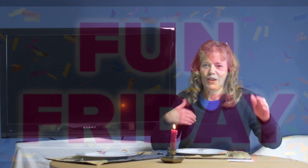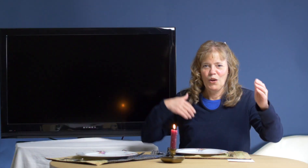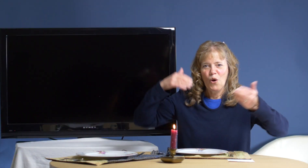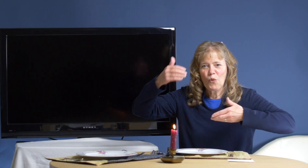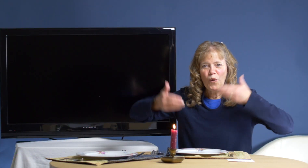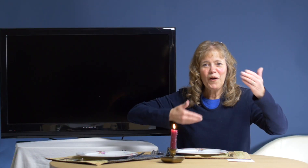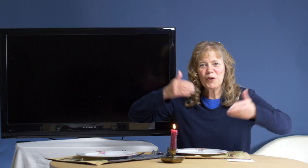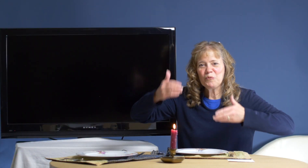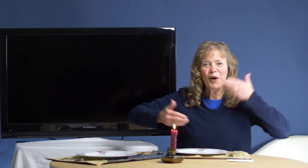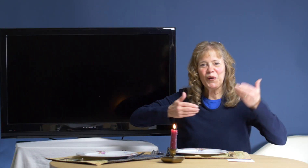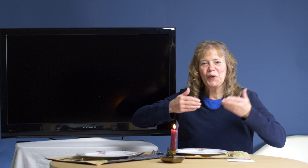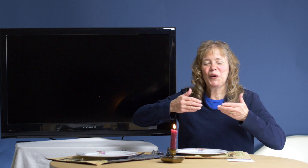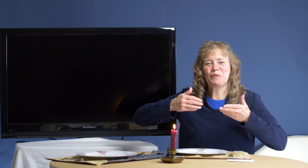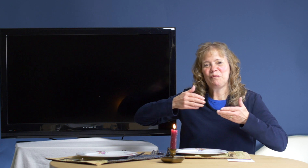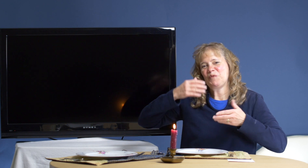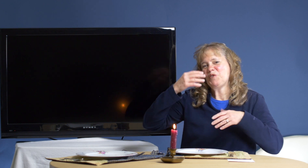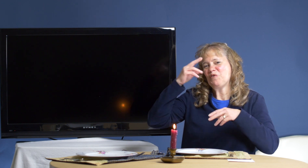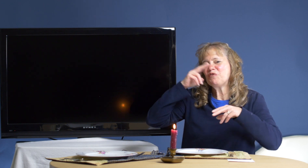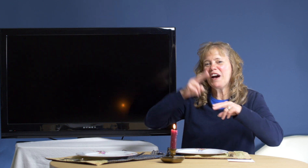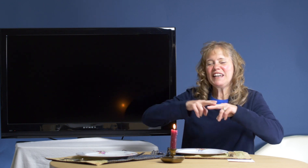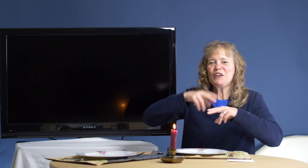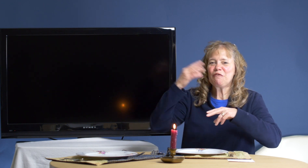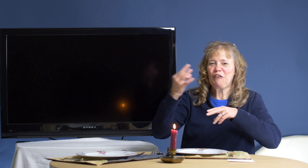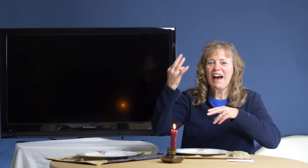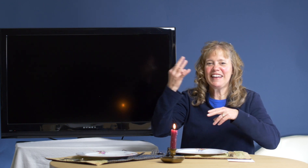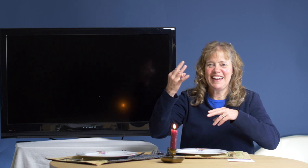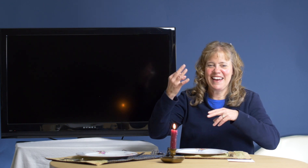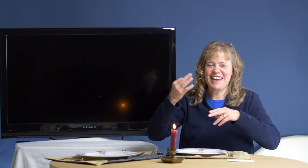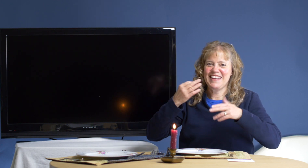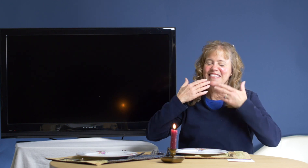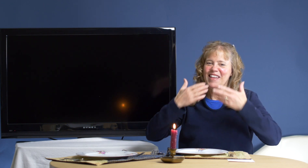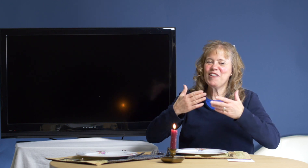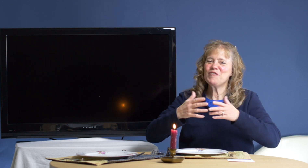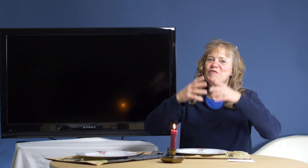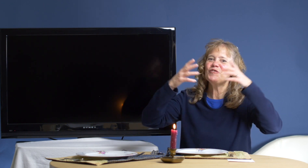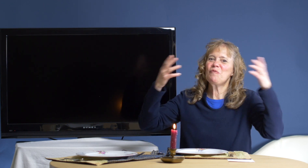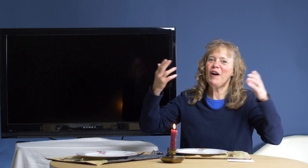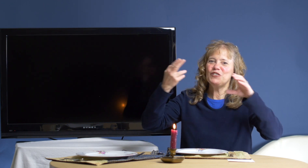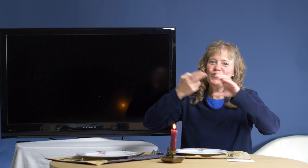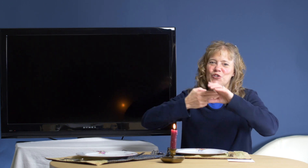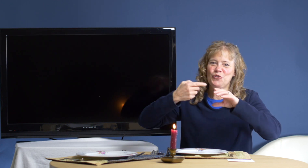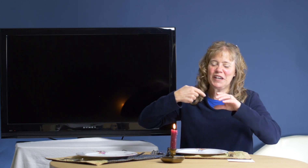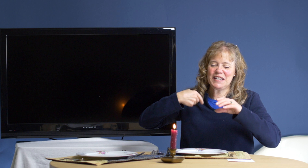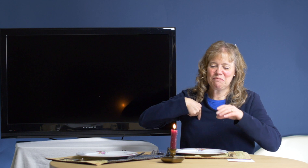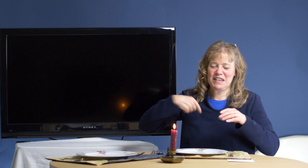Welcome, welcome to Fun Friday. Thank you so much for joining me